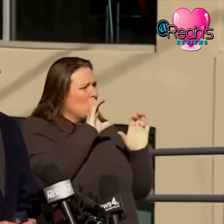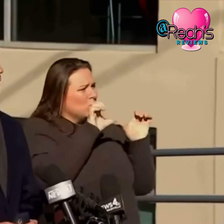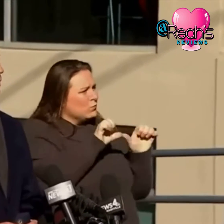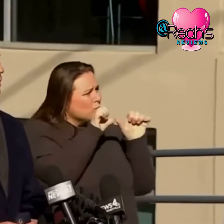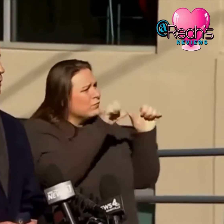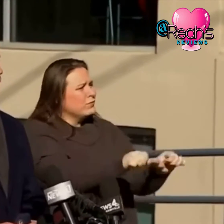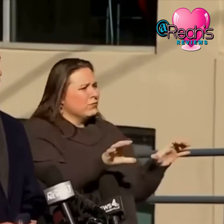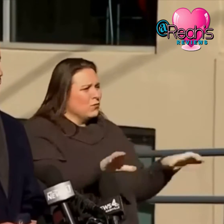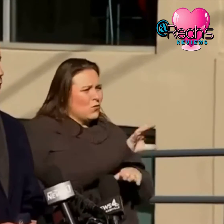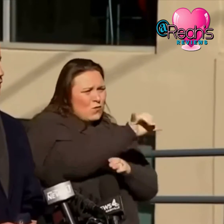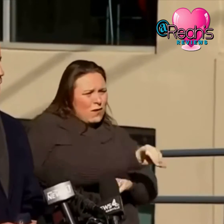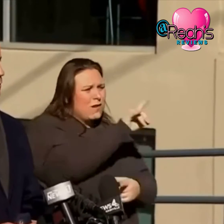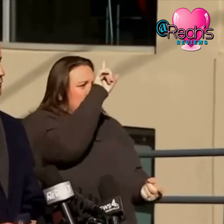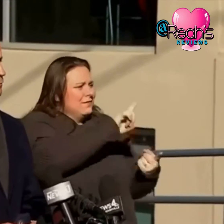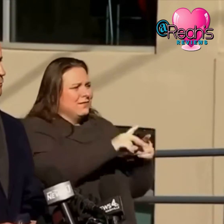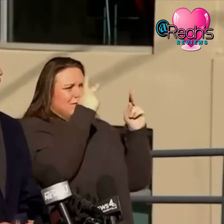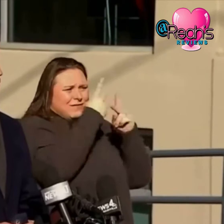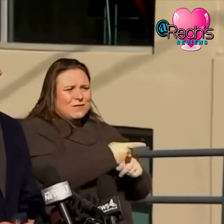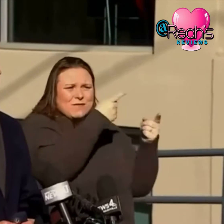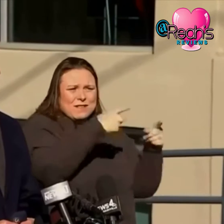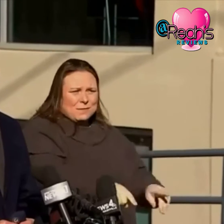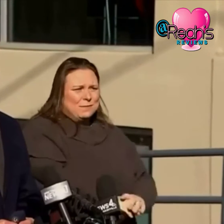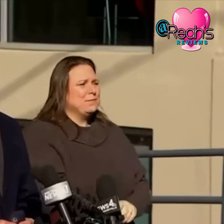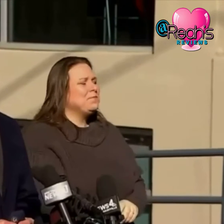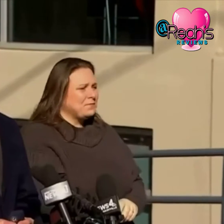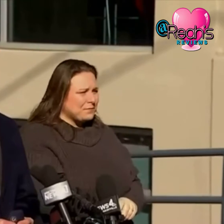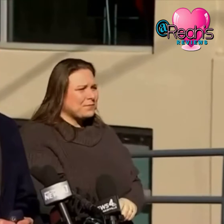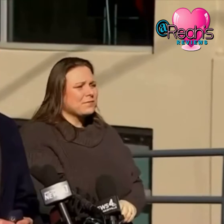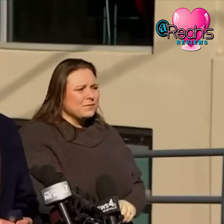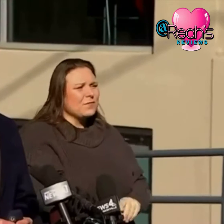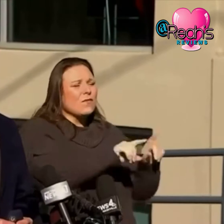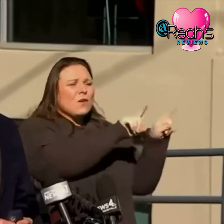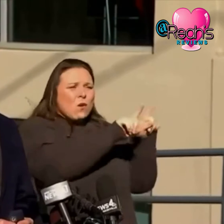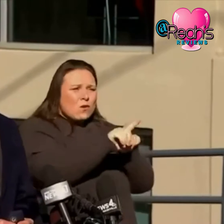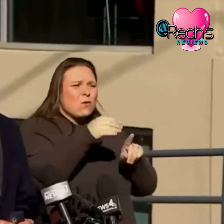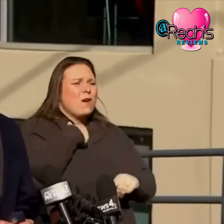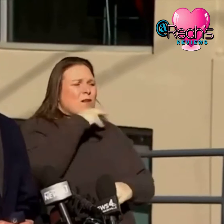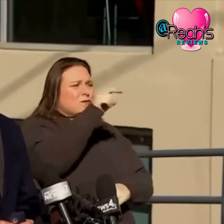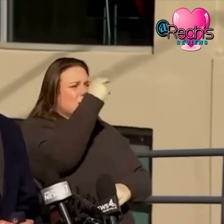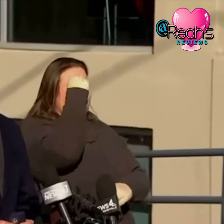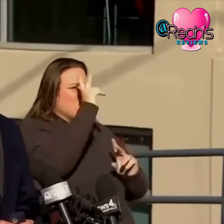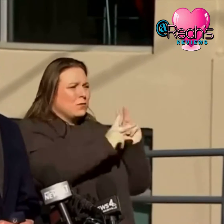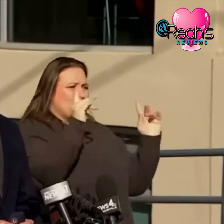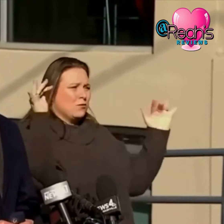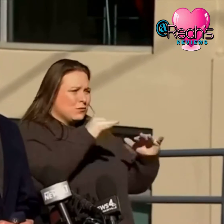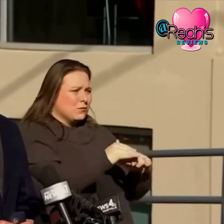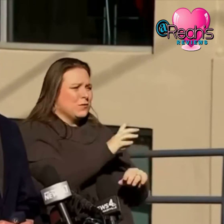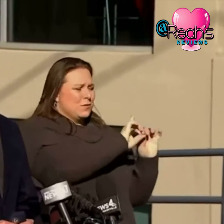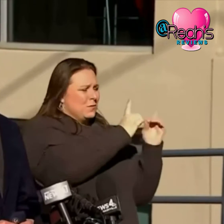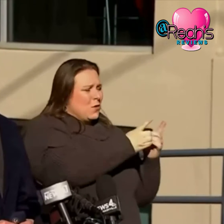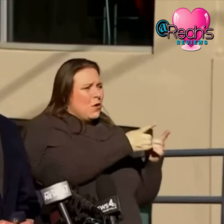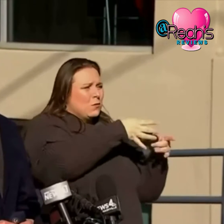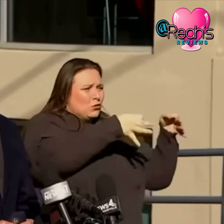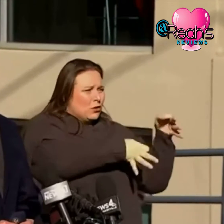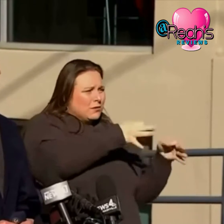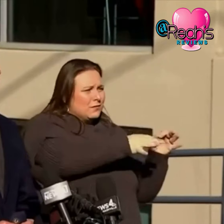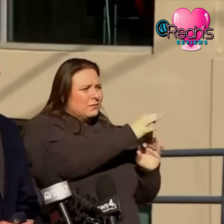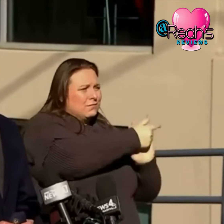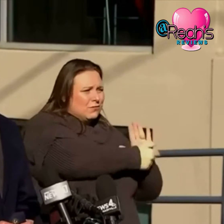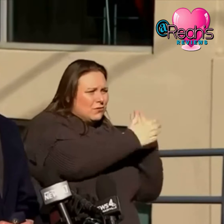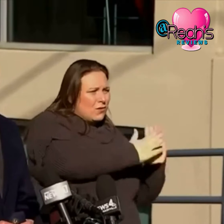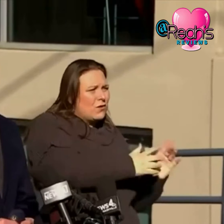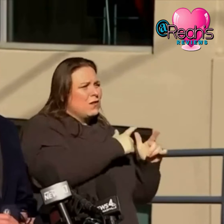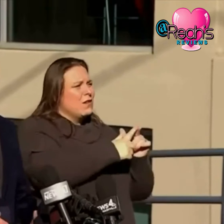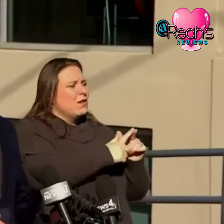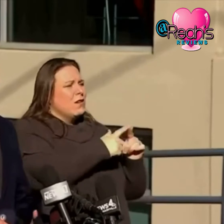until we find out what's happened we also have national resources here the Department of Justice the acting